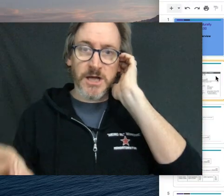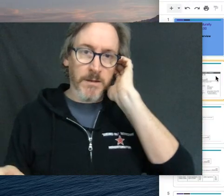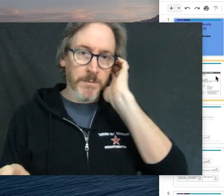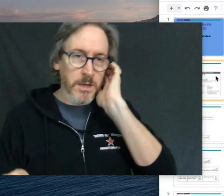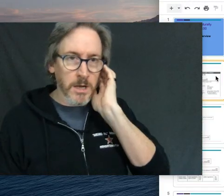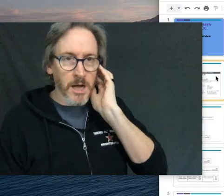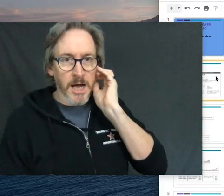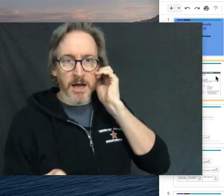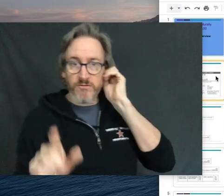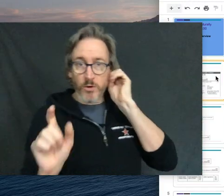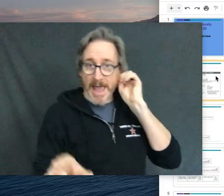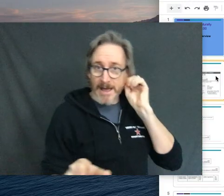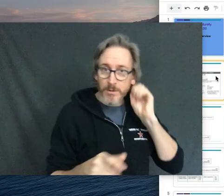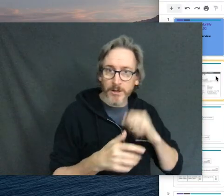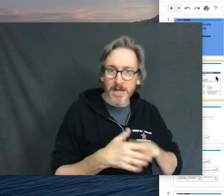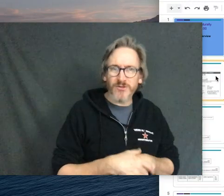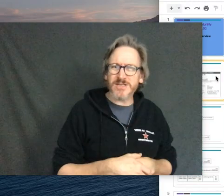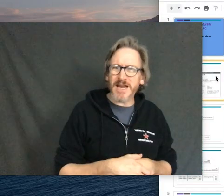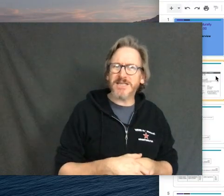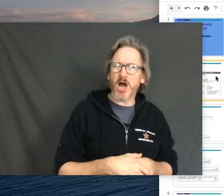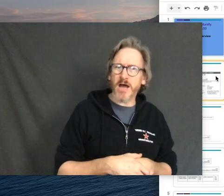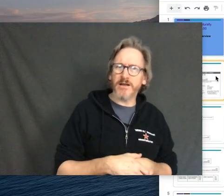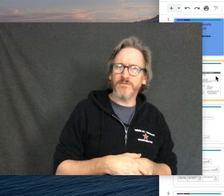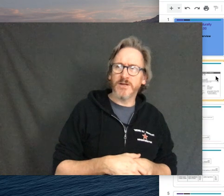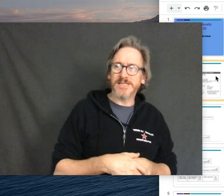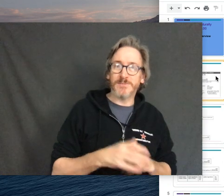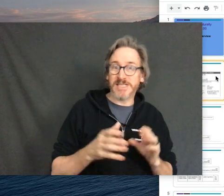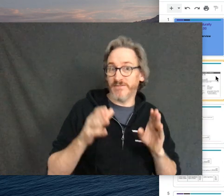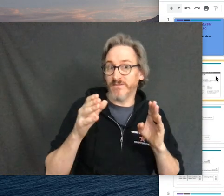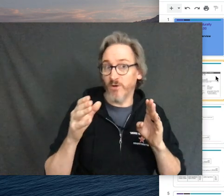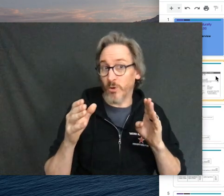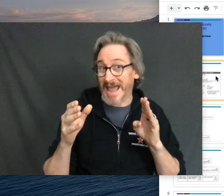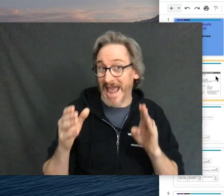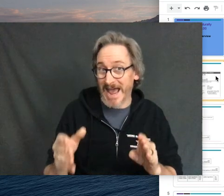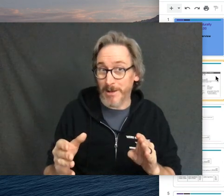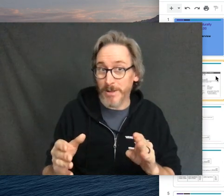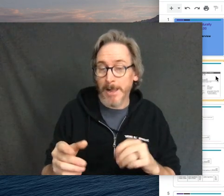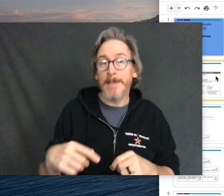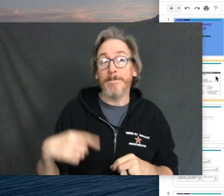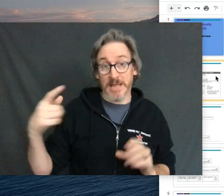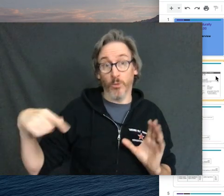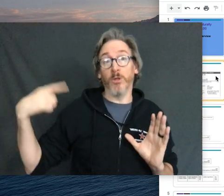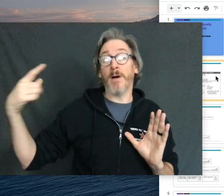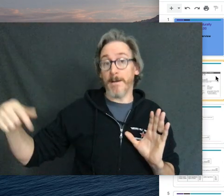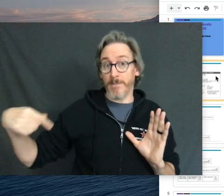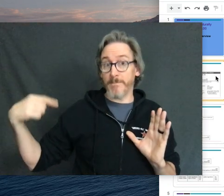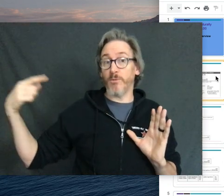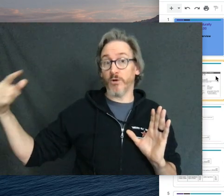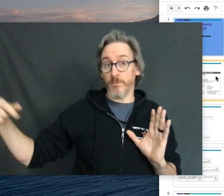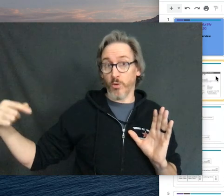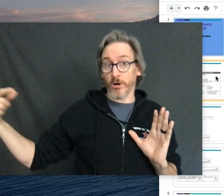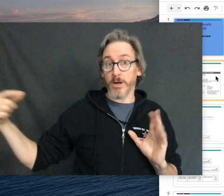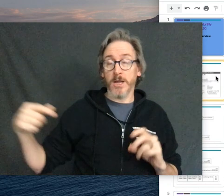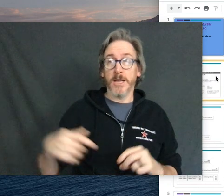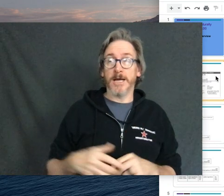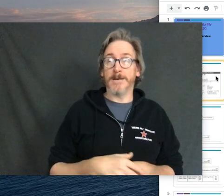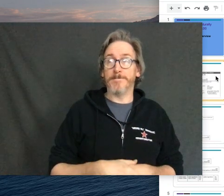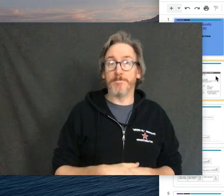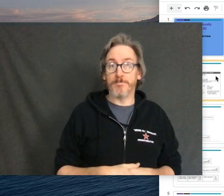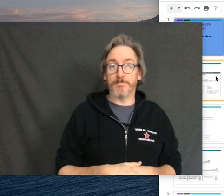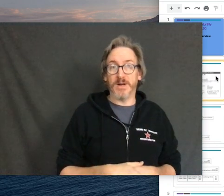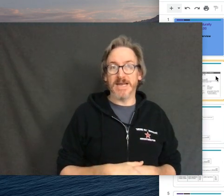Here's some vocab. There's not a ton of specific vocab. It will pop up more and more.